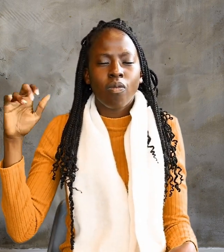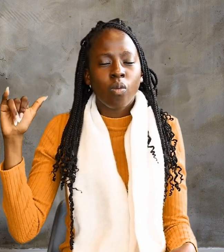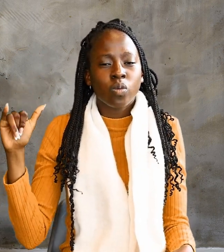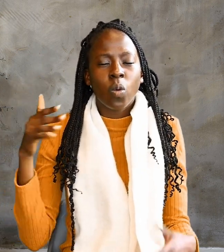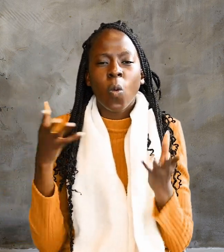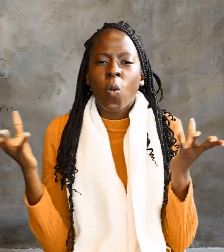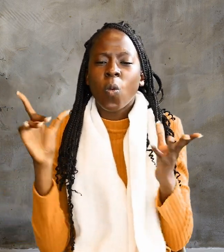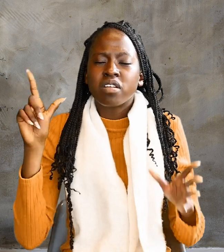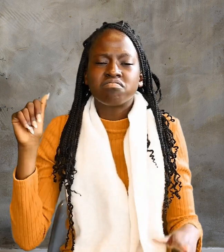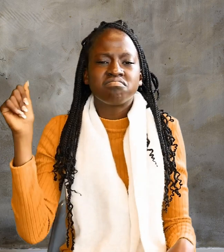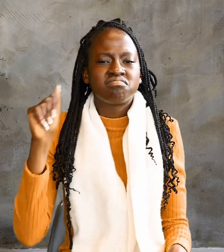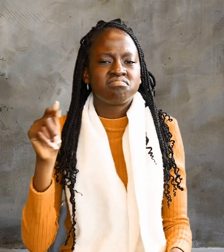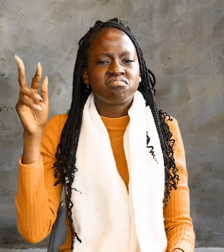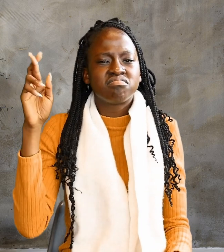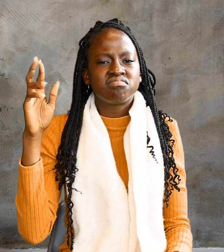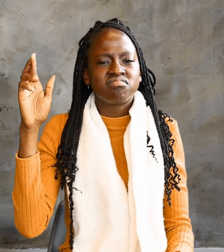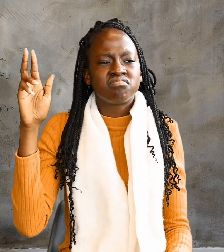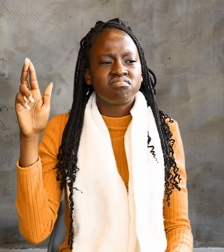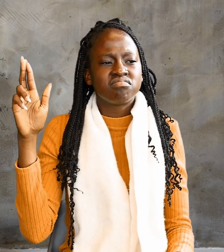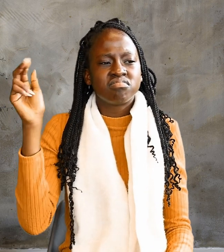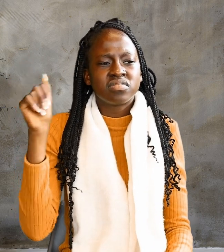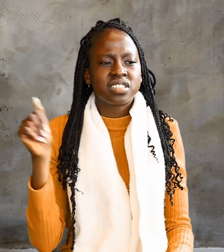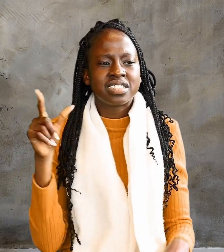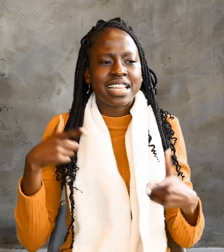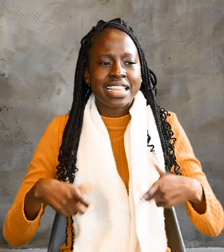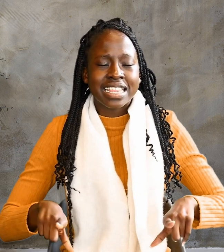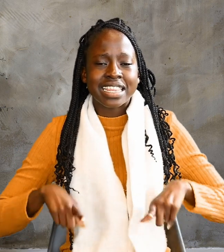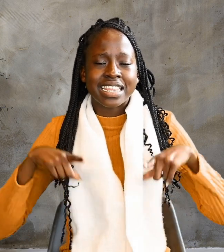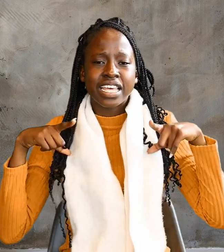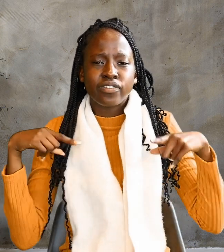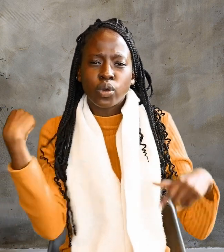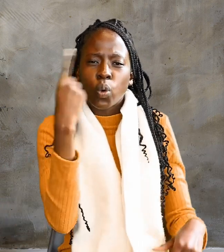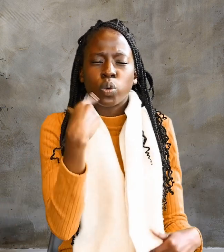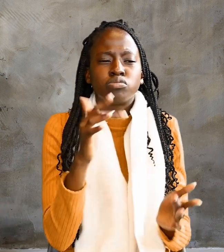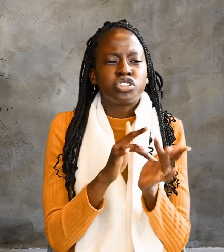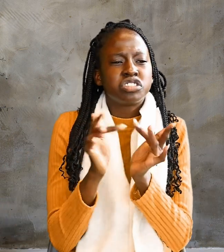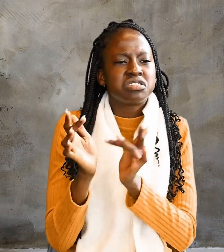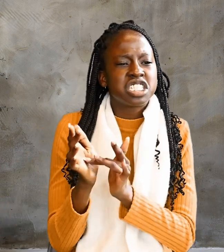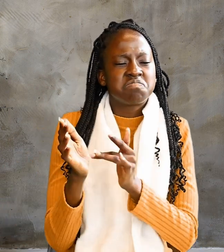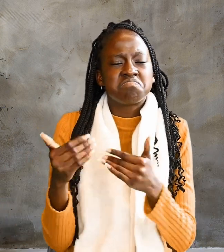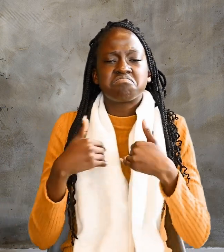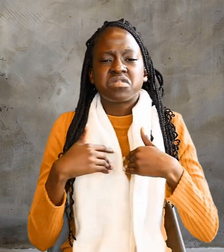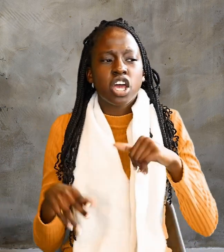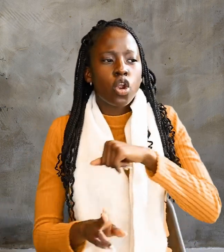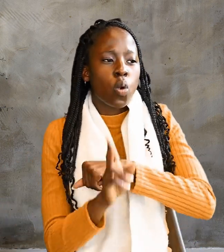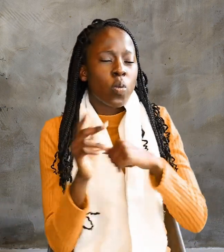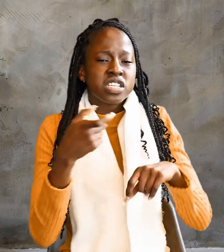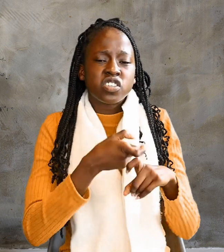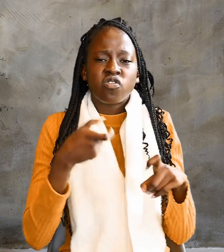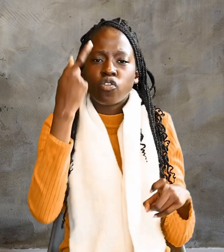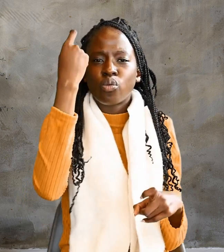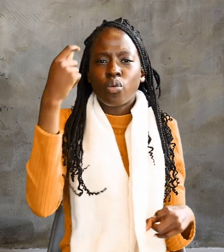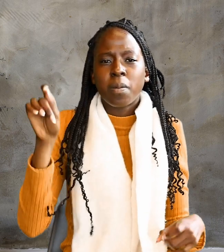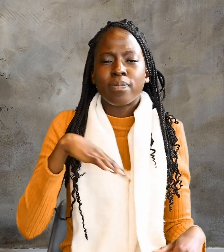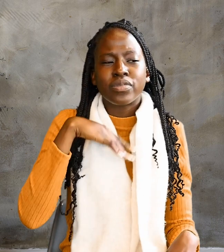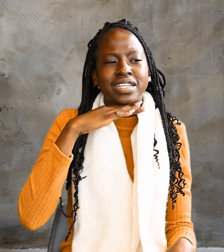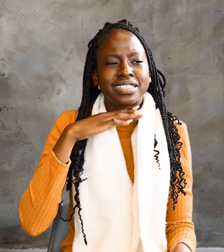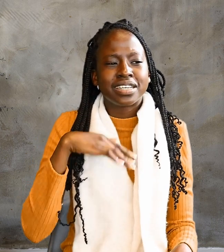where Lazarus lived, whom Jesus had raised from the dead. Here